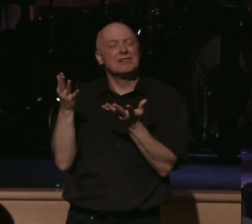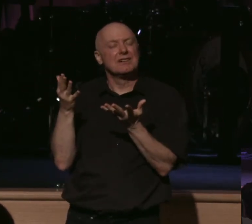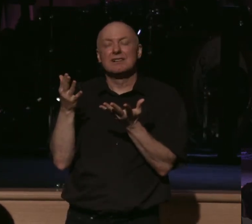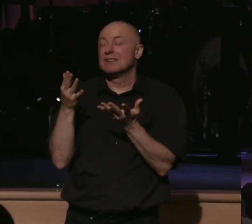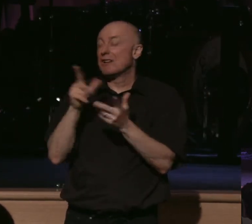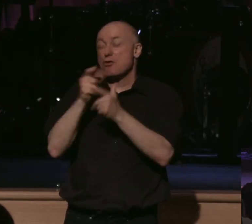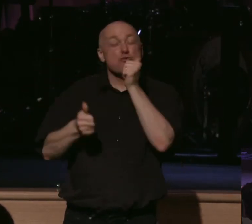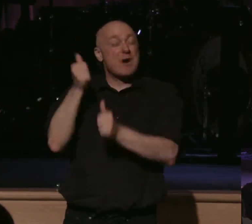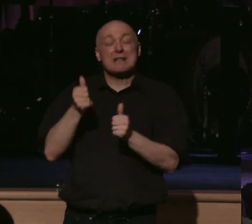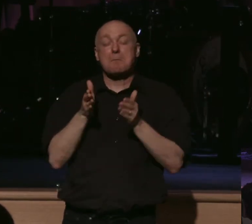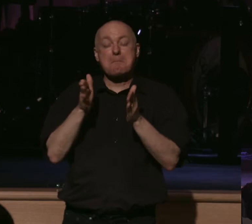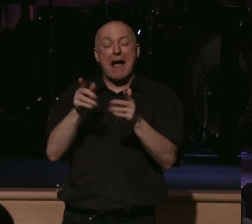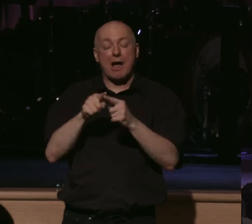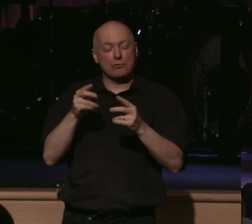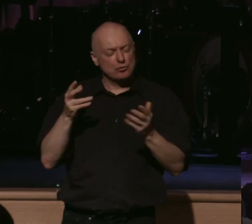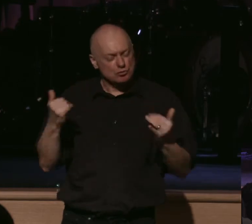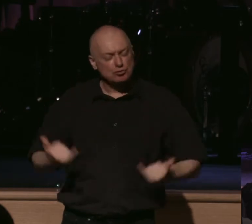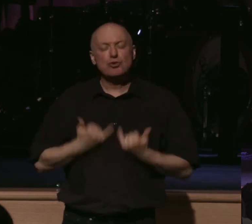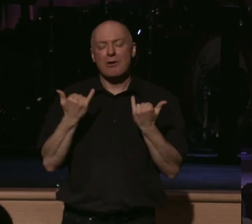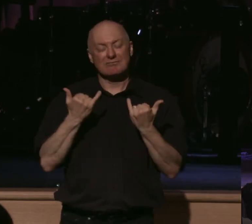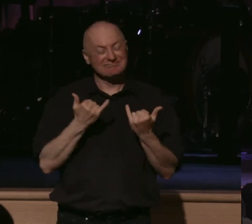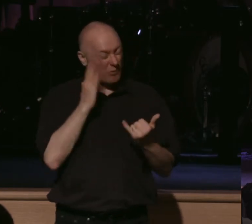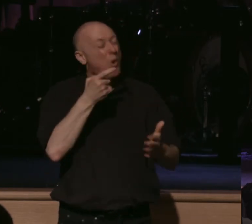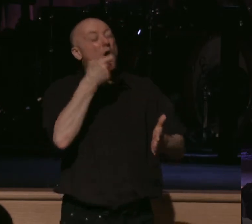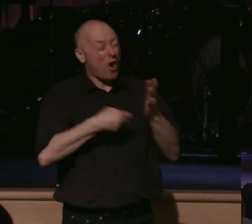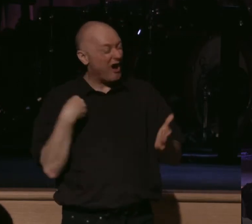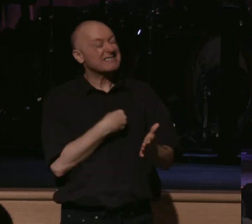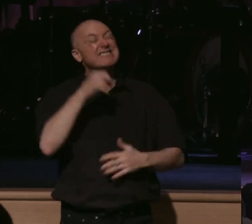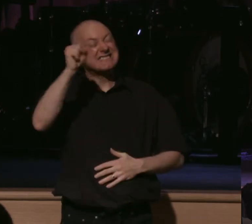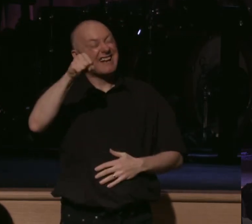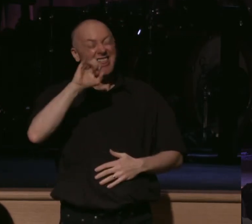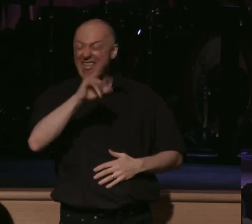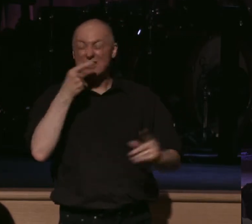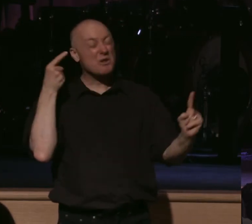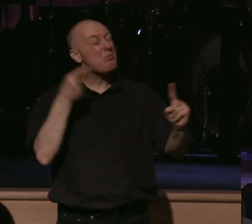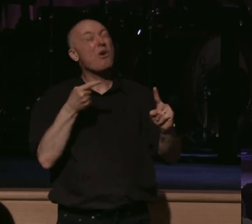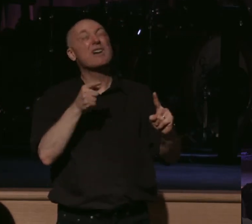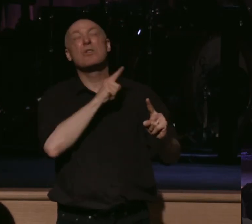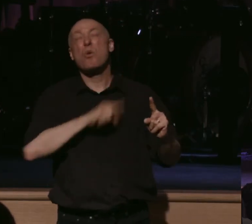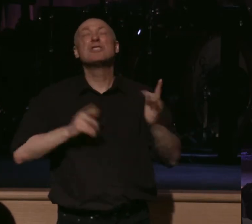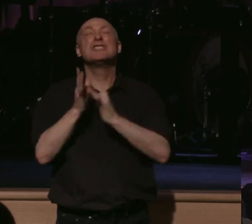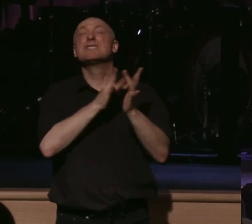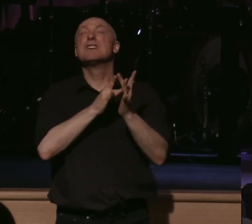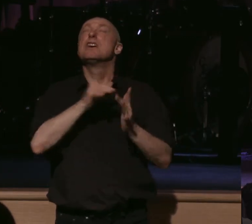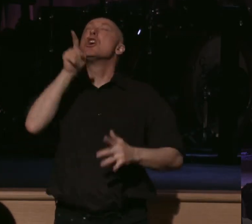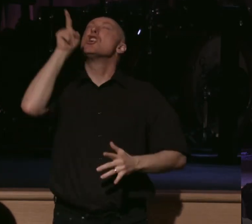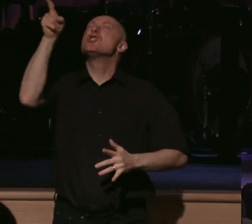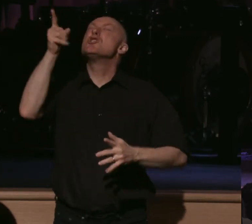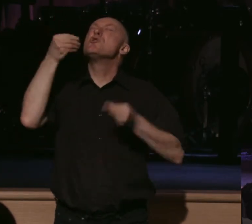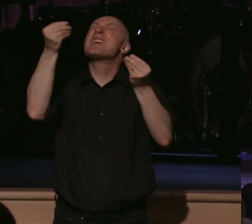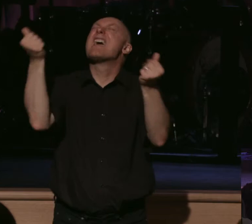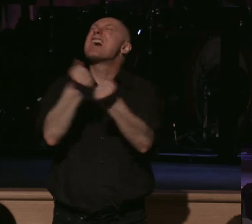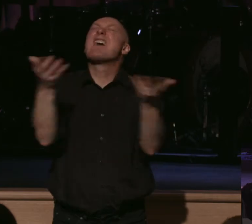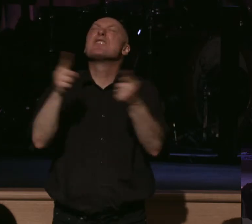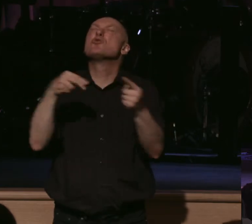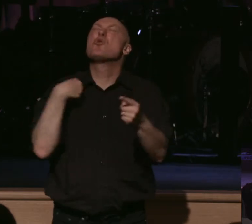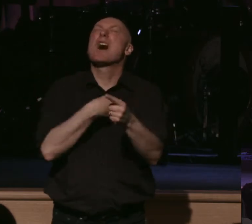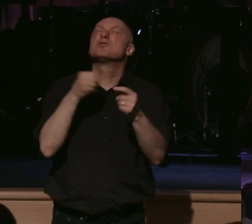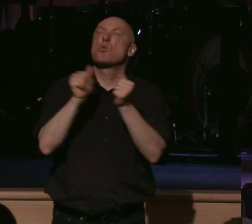greatest path to joy, even though it comes at a cost to us. That's the whole point, isn't it, Lord Jesus? You gave everything to us with your life